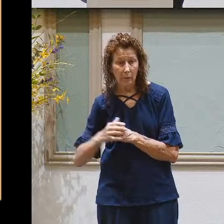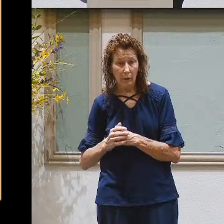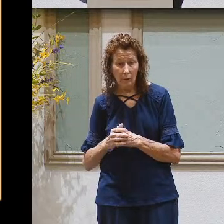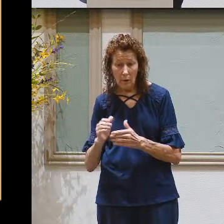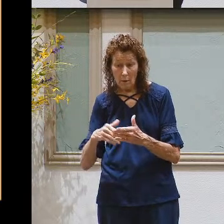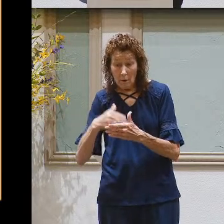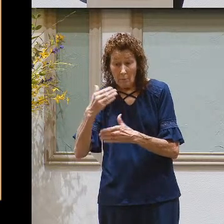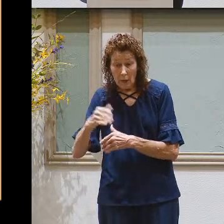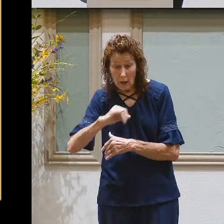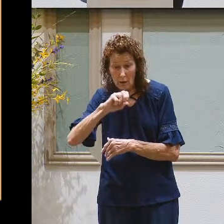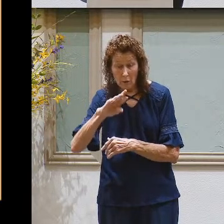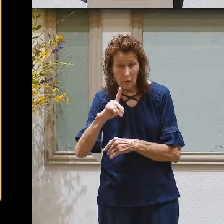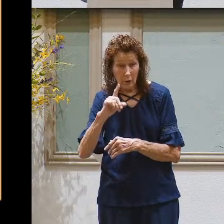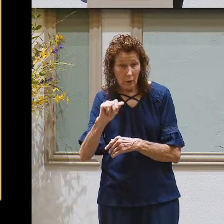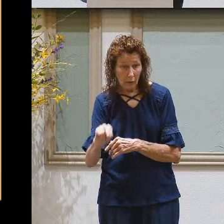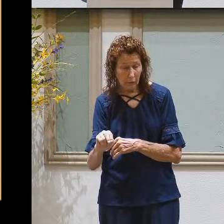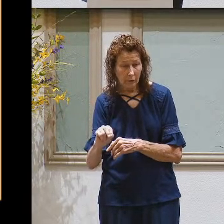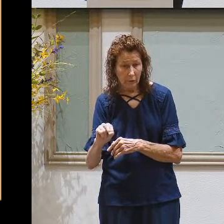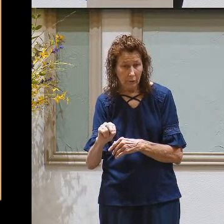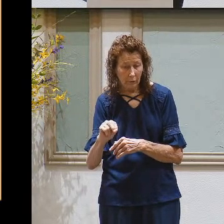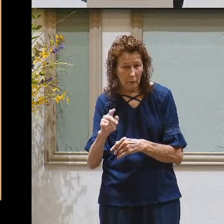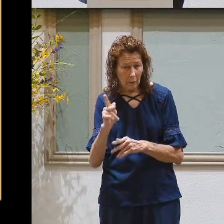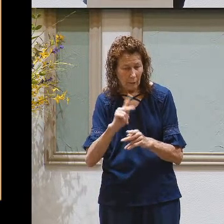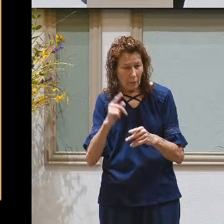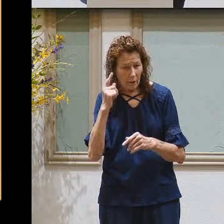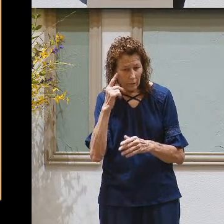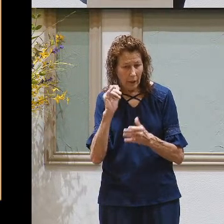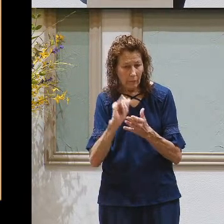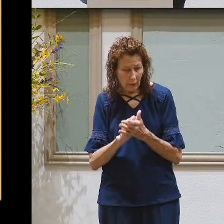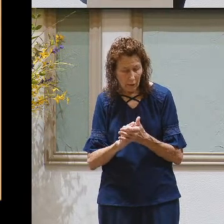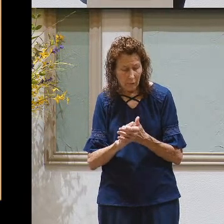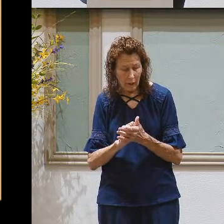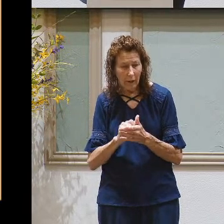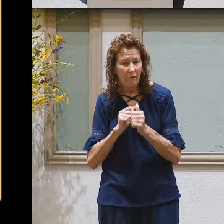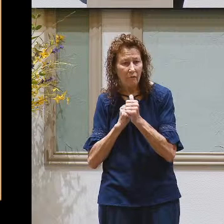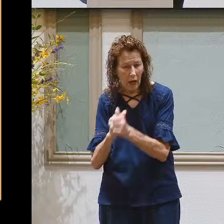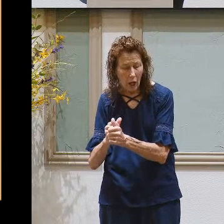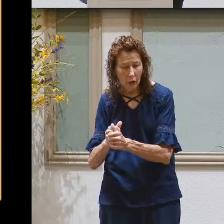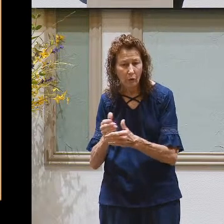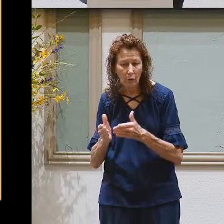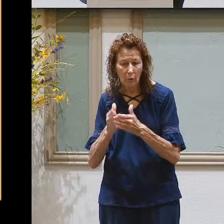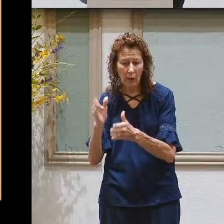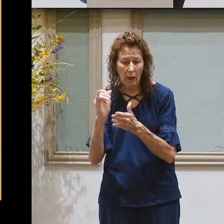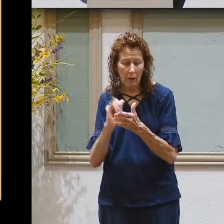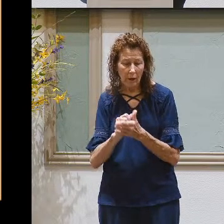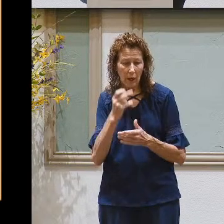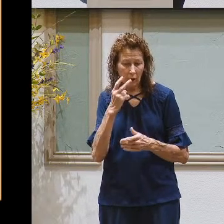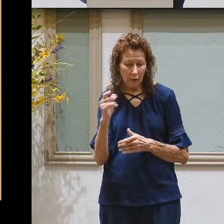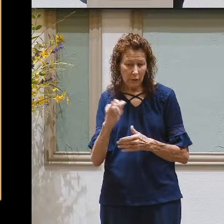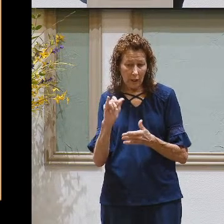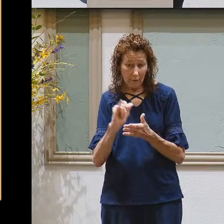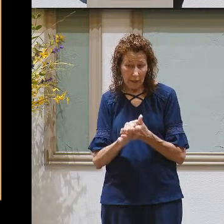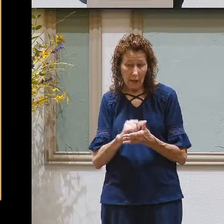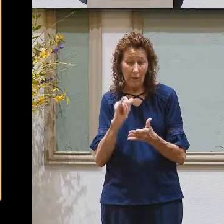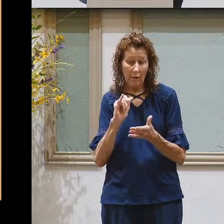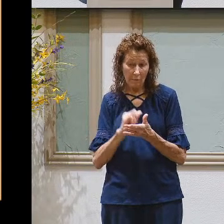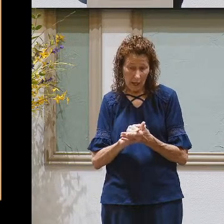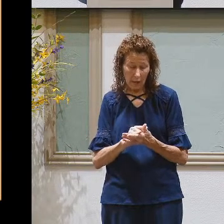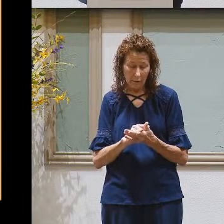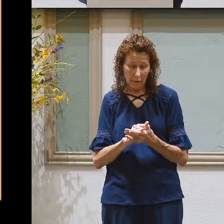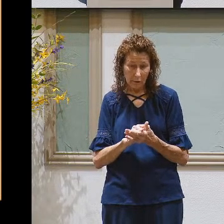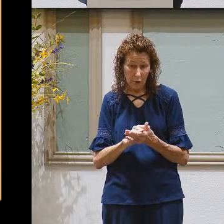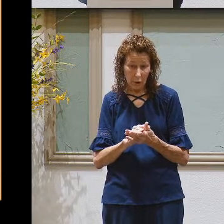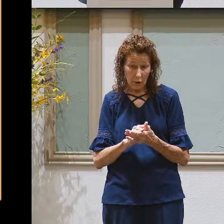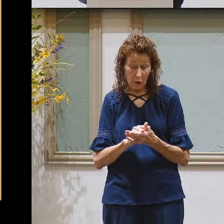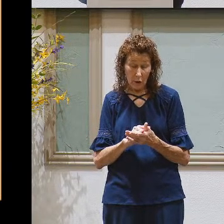beyond the Jordan. Scholars think they took a route that looks something like this. And folks, that's an odd